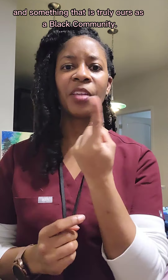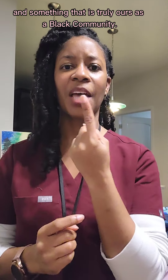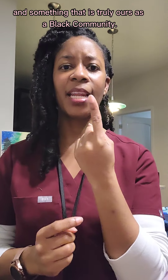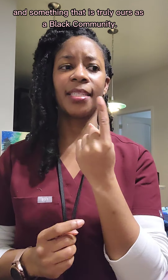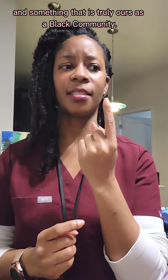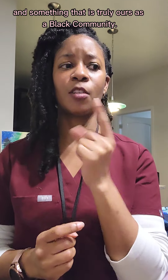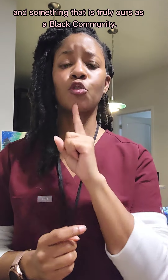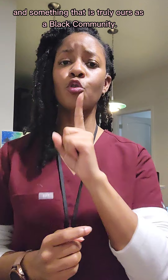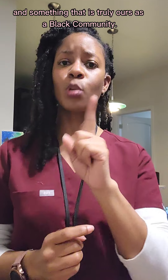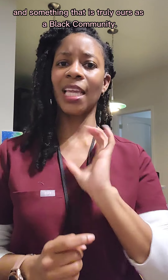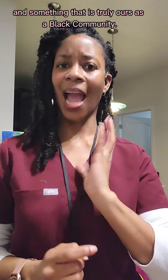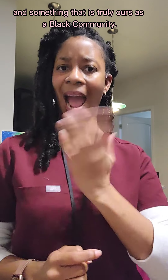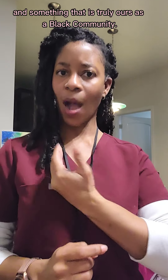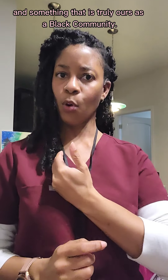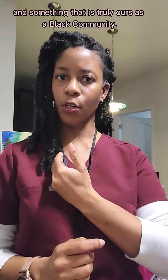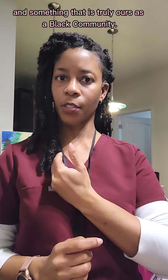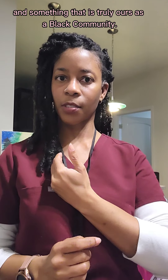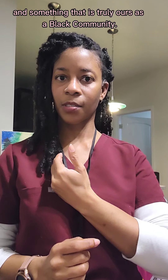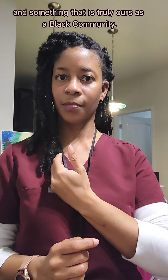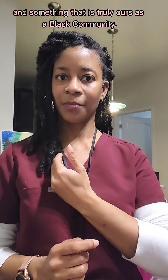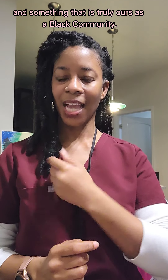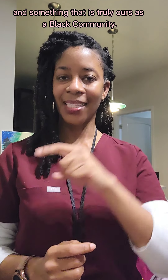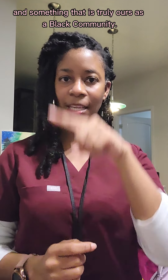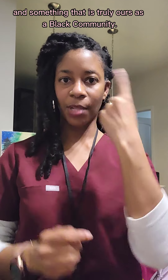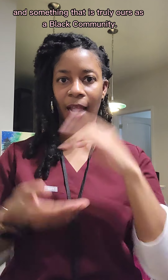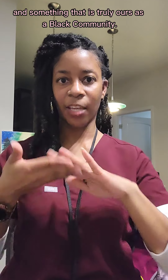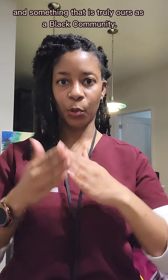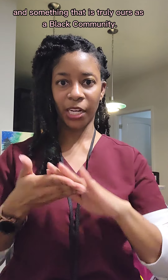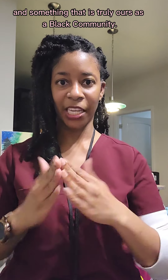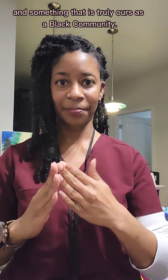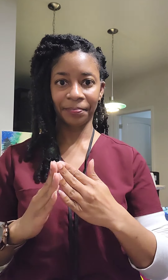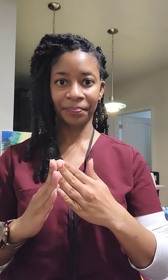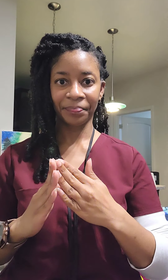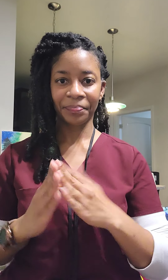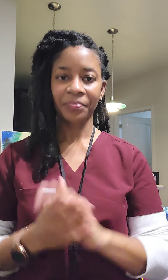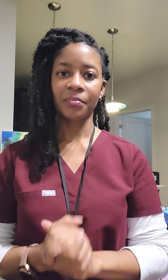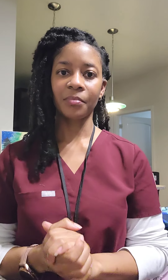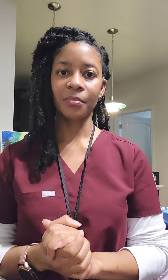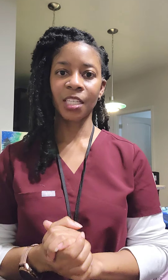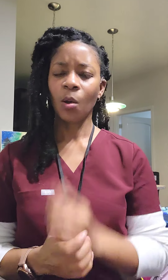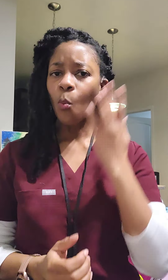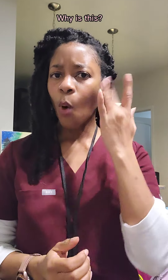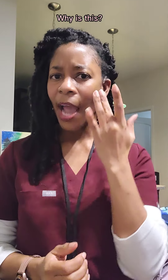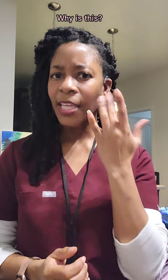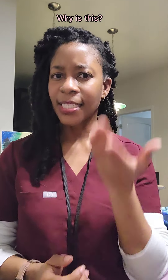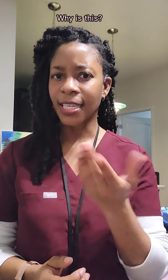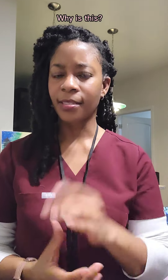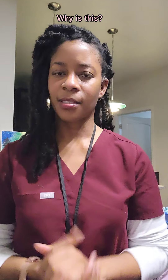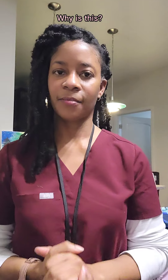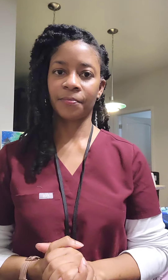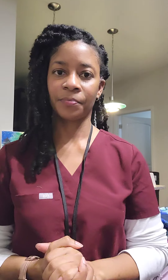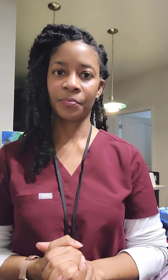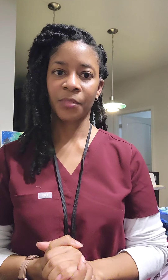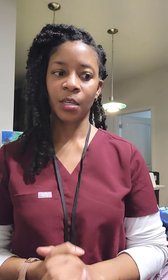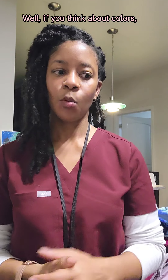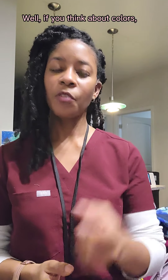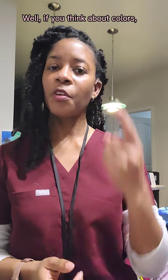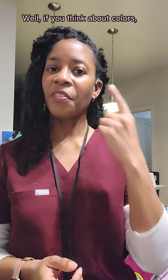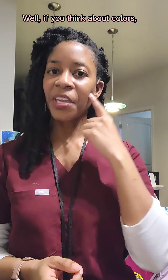that is truly ours as a black community. Why is this? Well, if you think